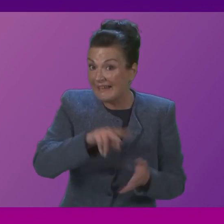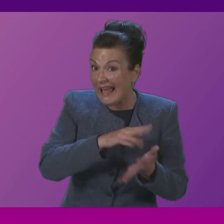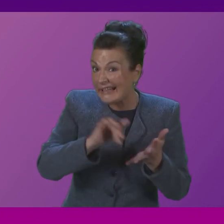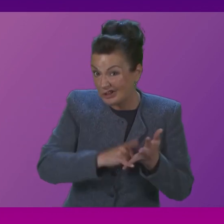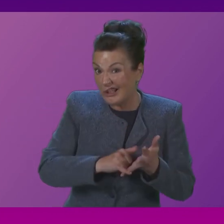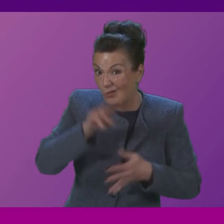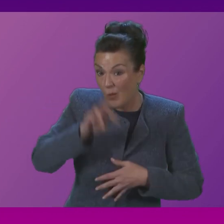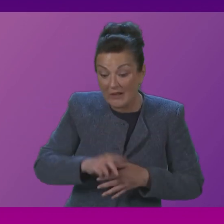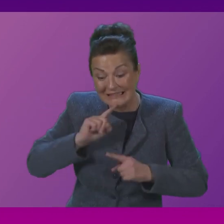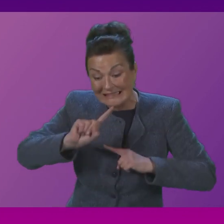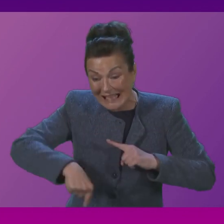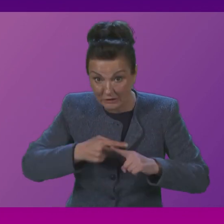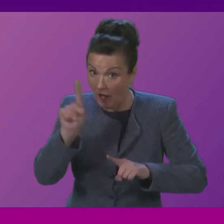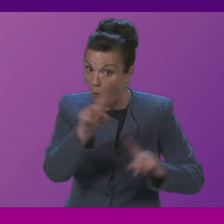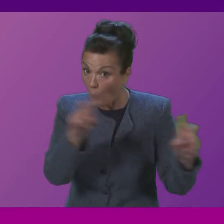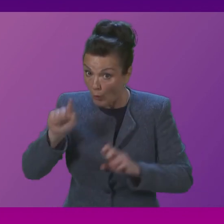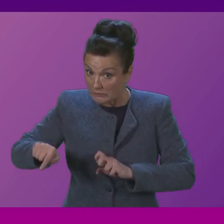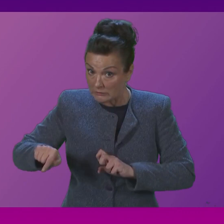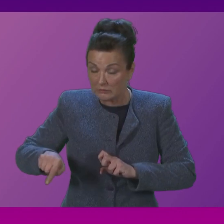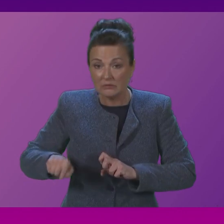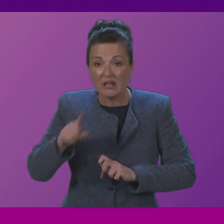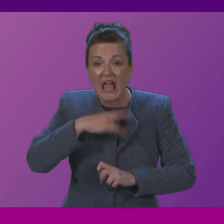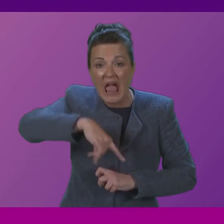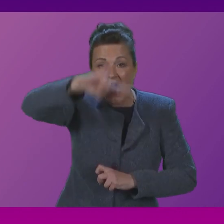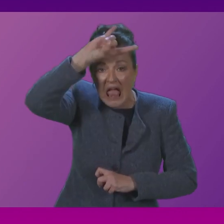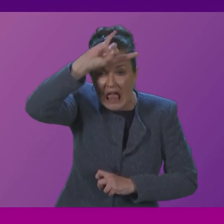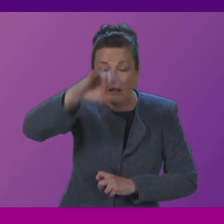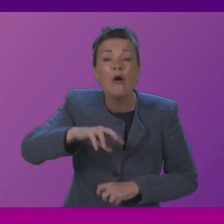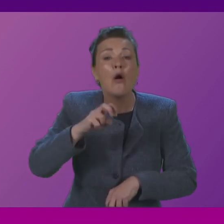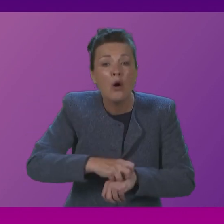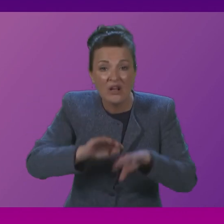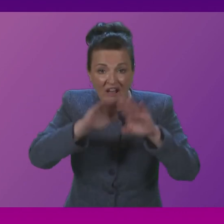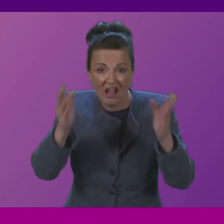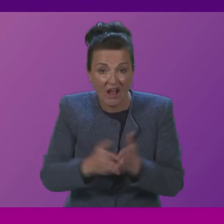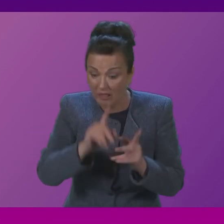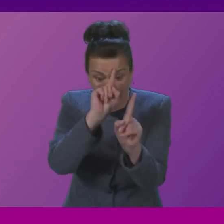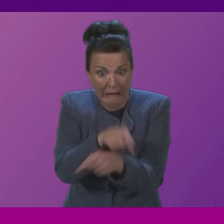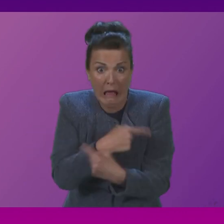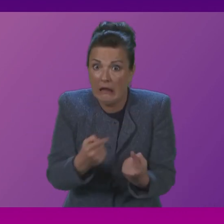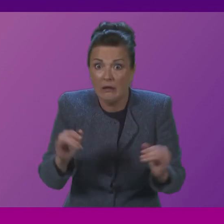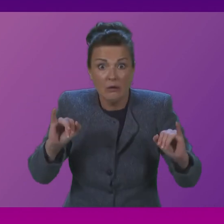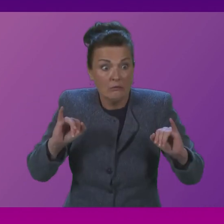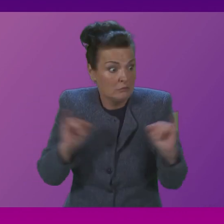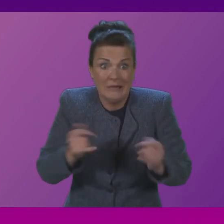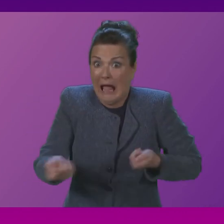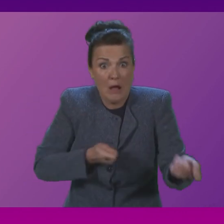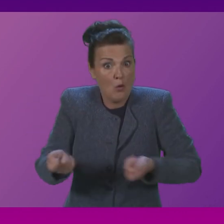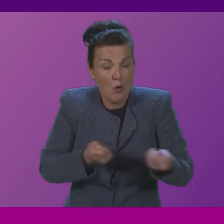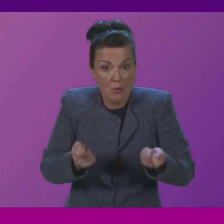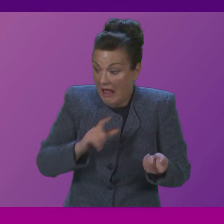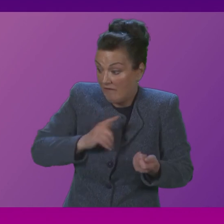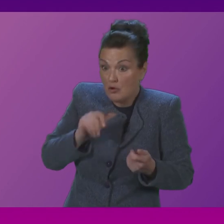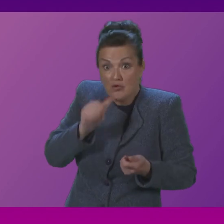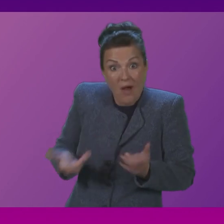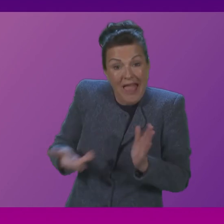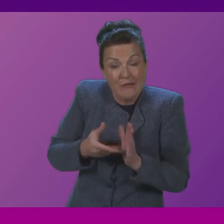next year would be, and I'm quoting her, hell on earth without additional funding from the UK government. She said that